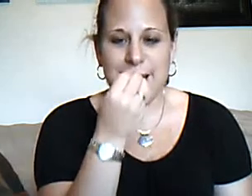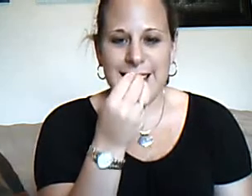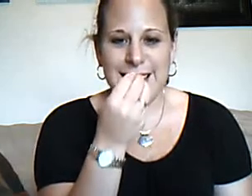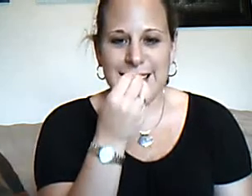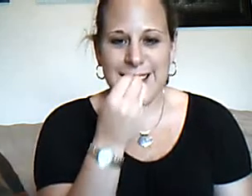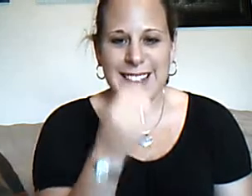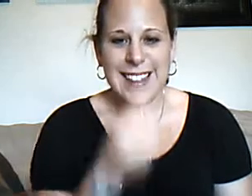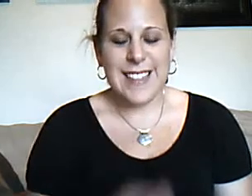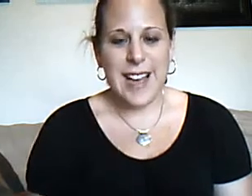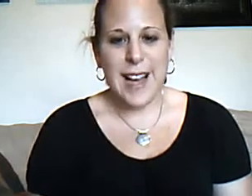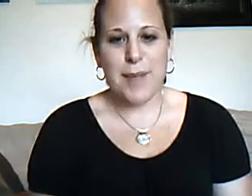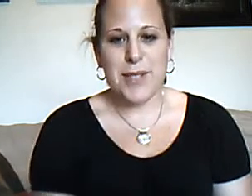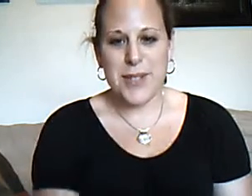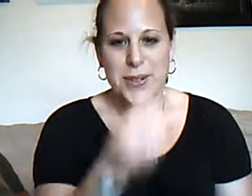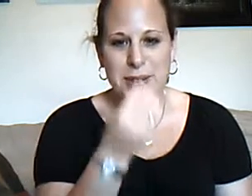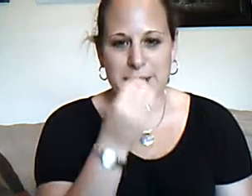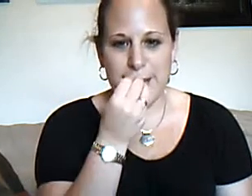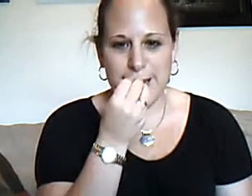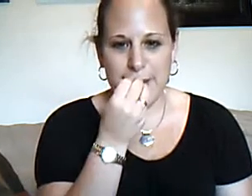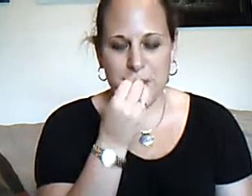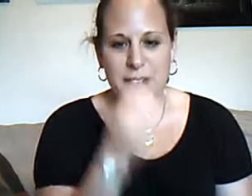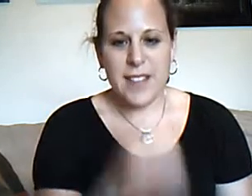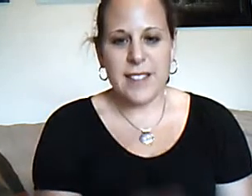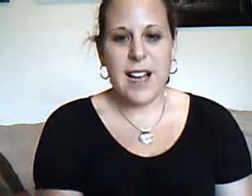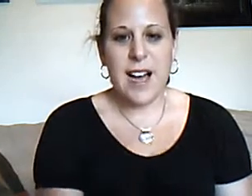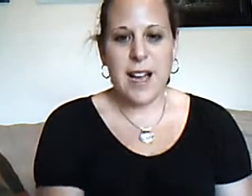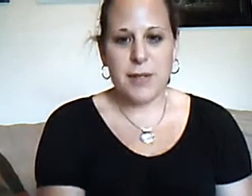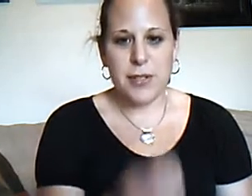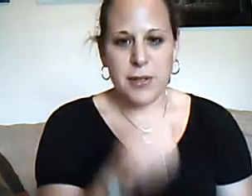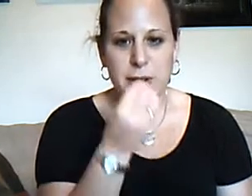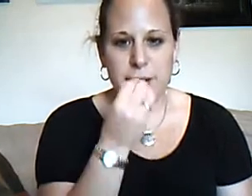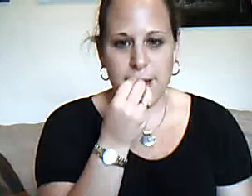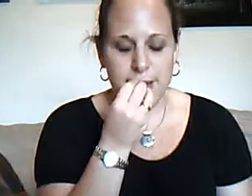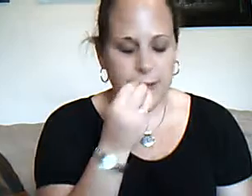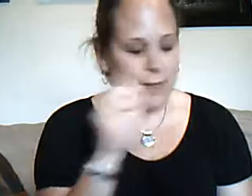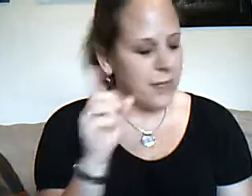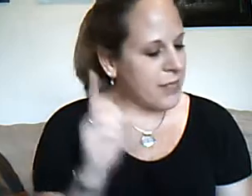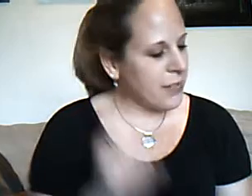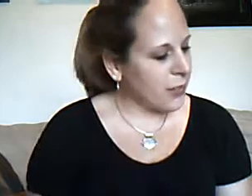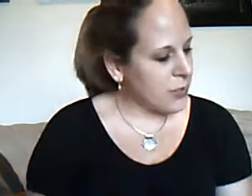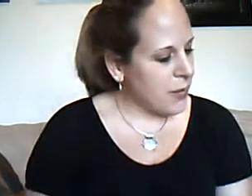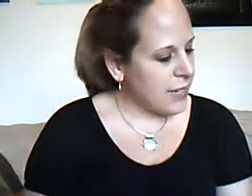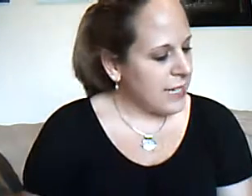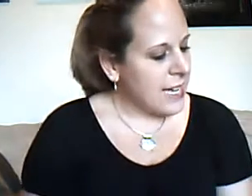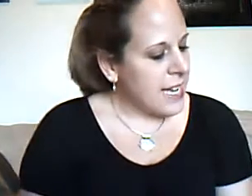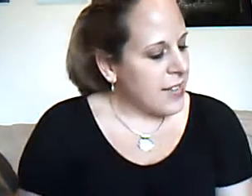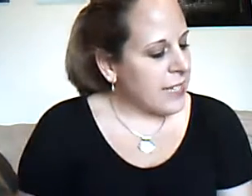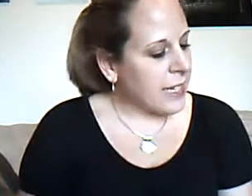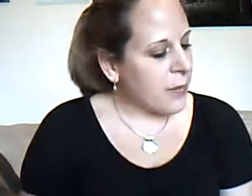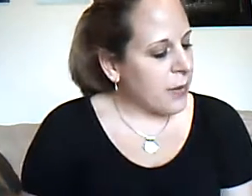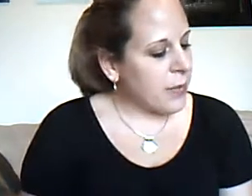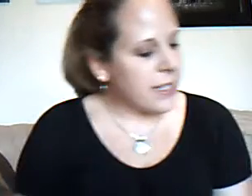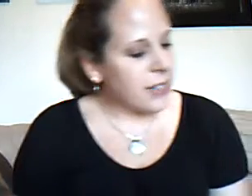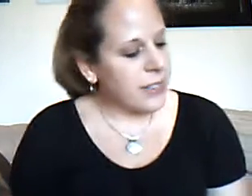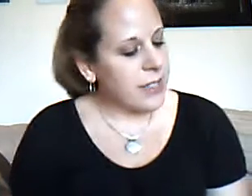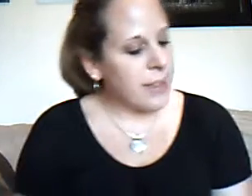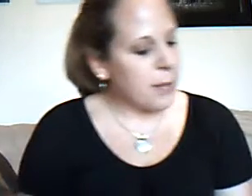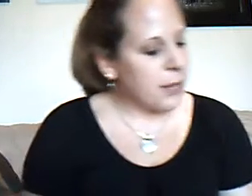eating, time to eat, time to eat. That was the first one. The second one was Diddle Diddle Dumpling